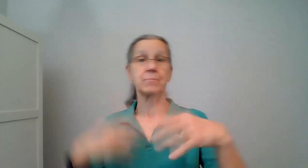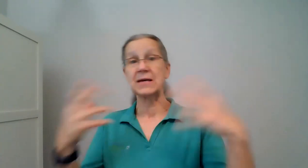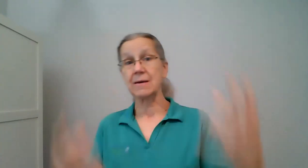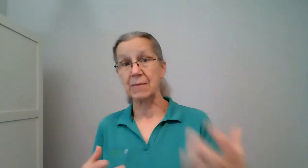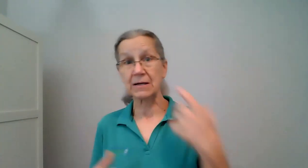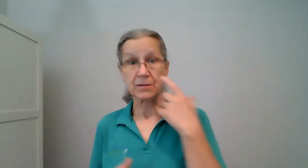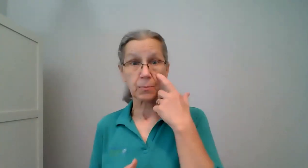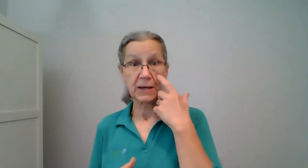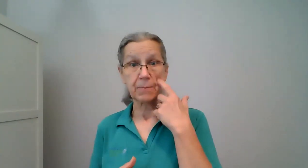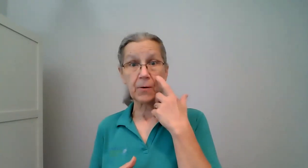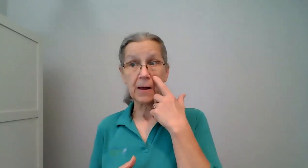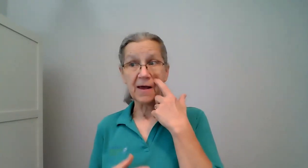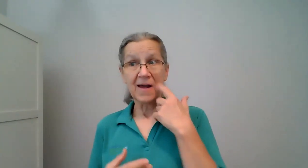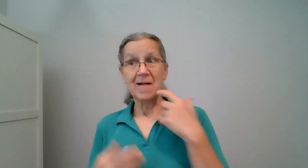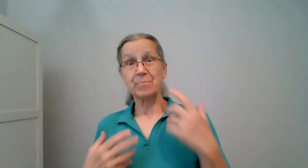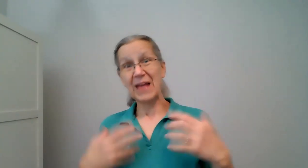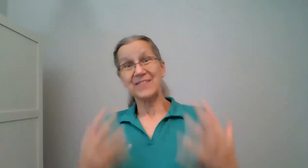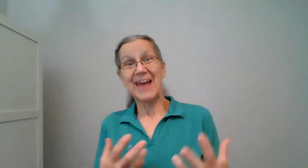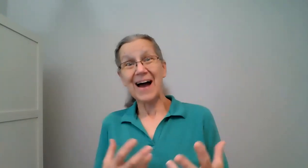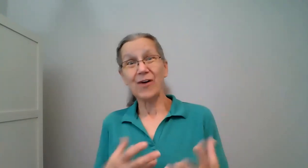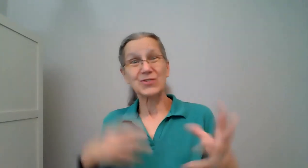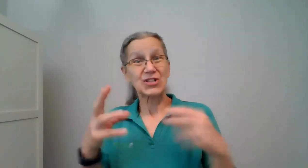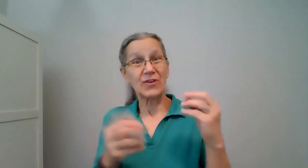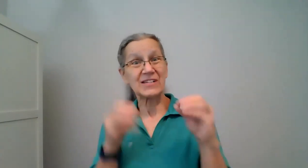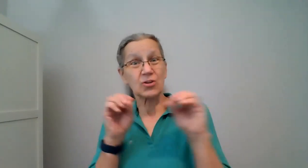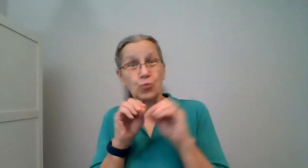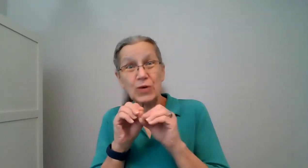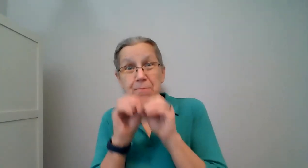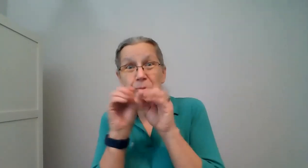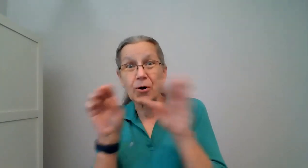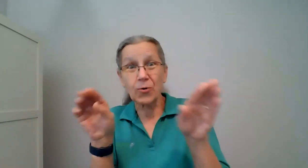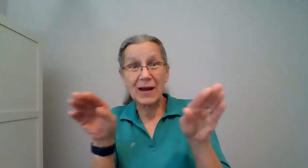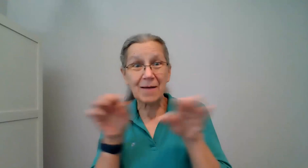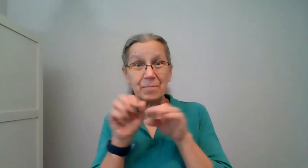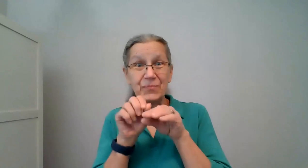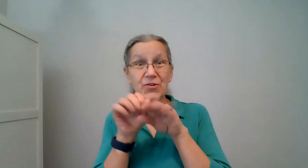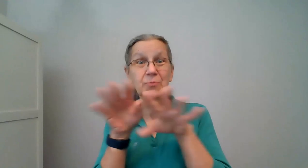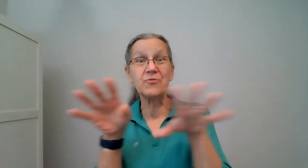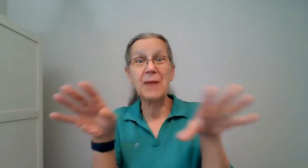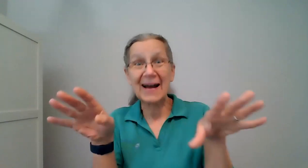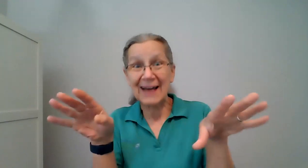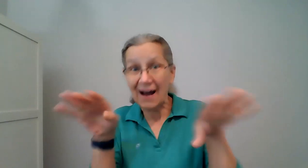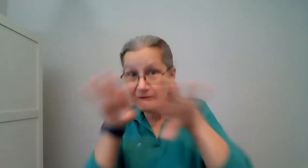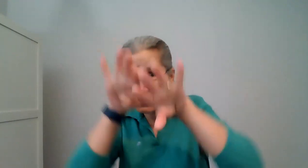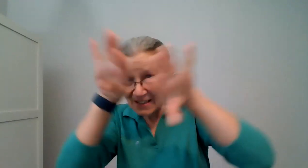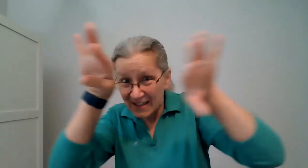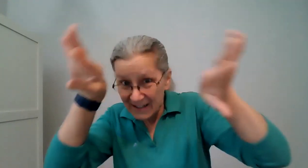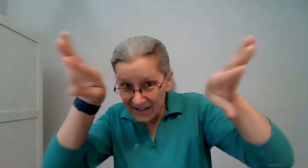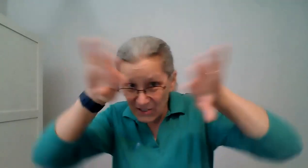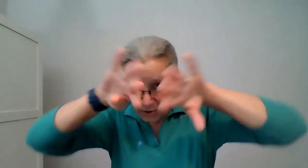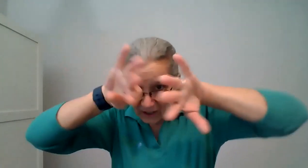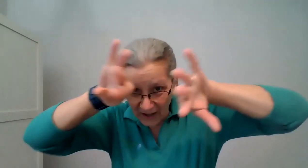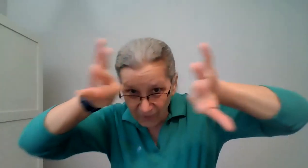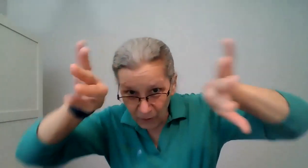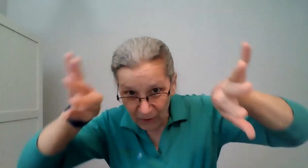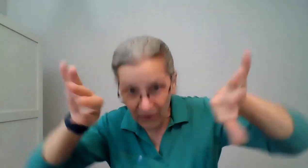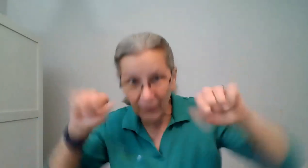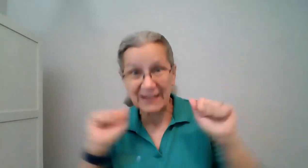being among other people and now starting to reprogram to move back out is sort of like we're going